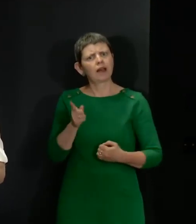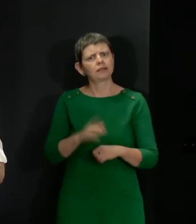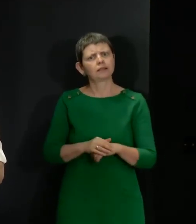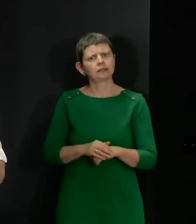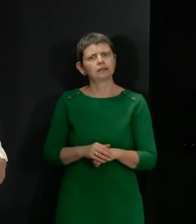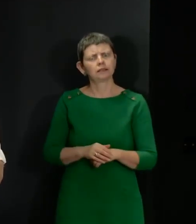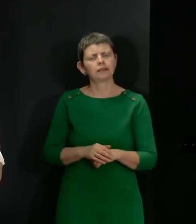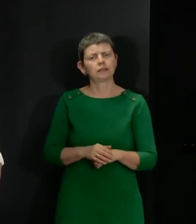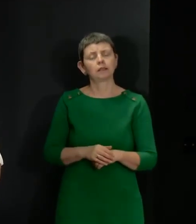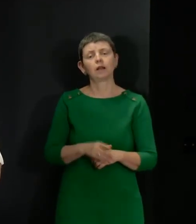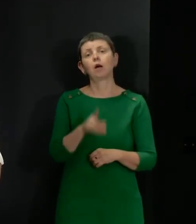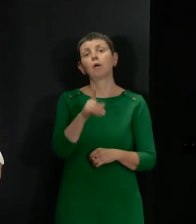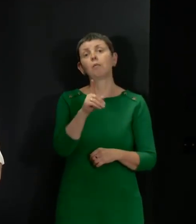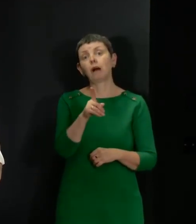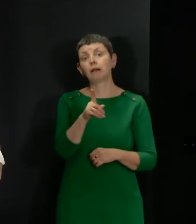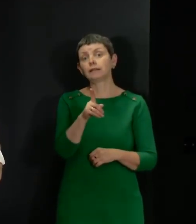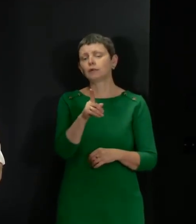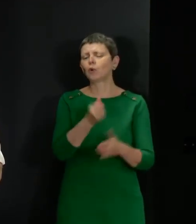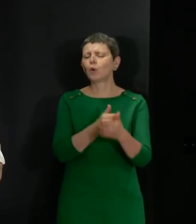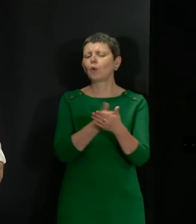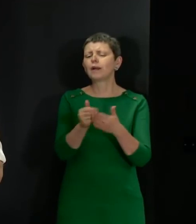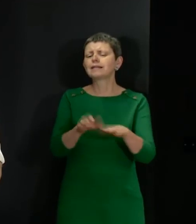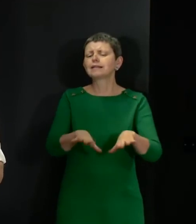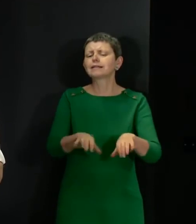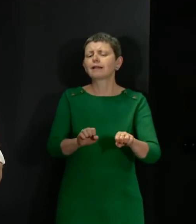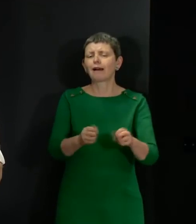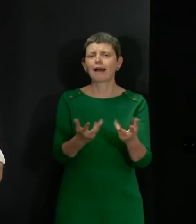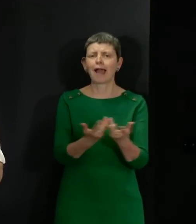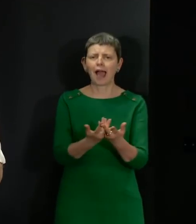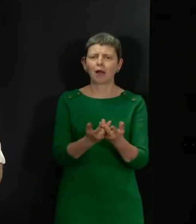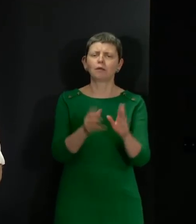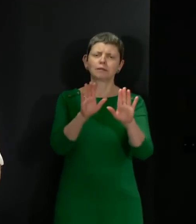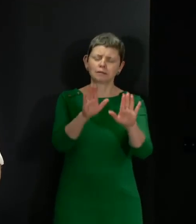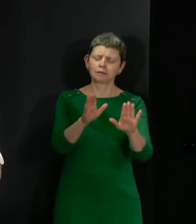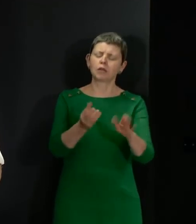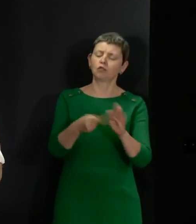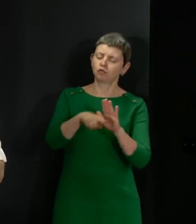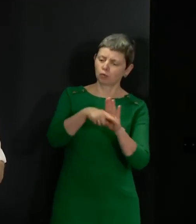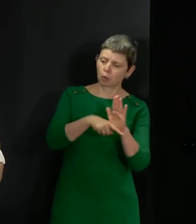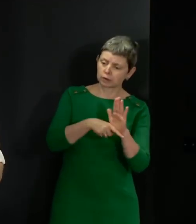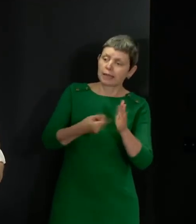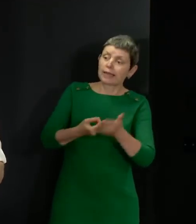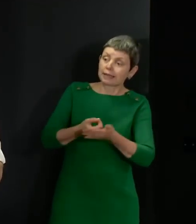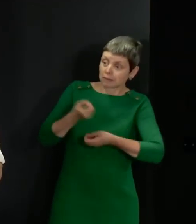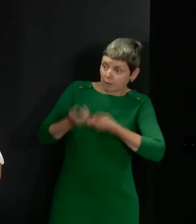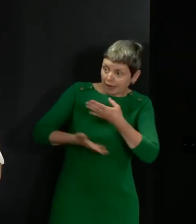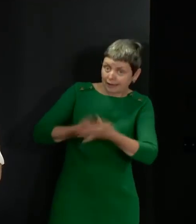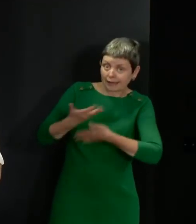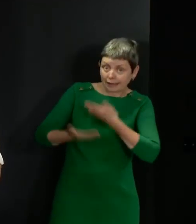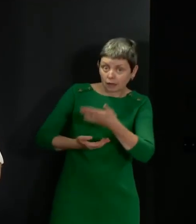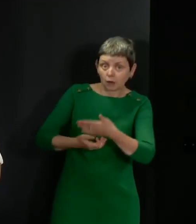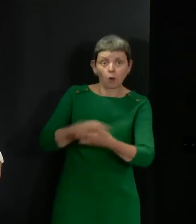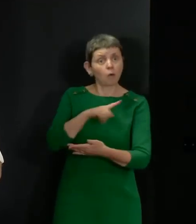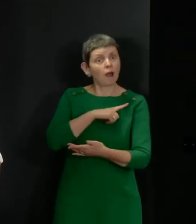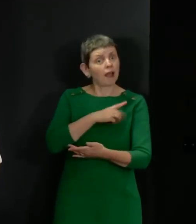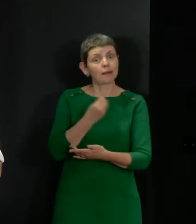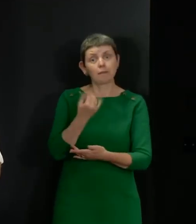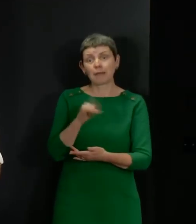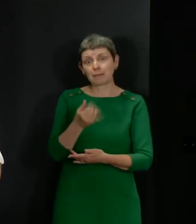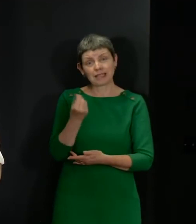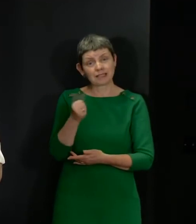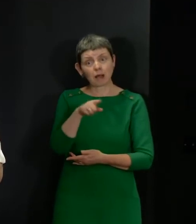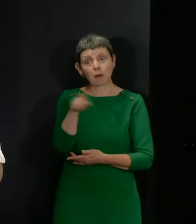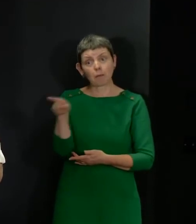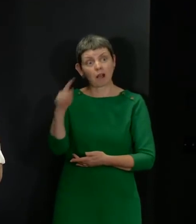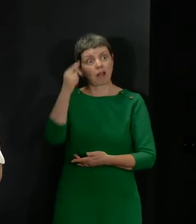with House parties. But we would still start by explaining what the rules are, just in case there are people out there who think they're